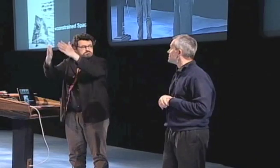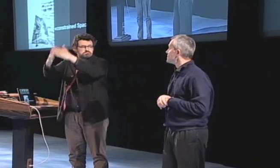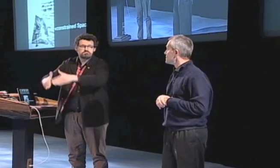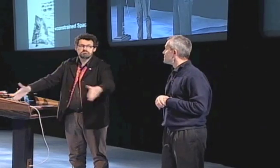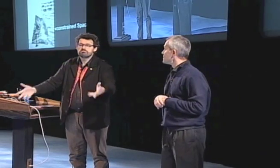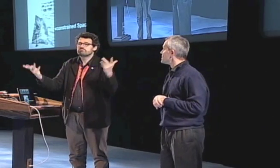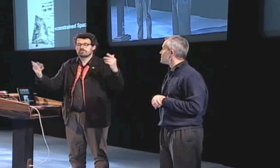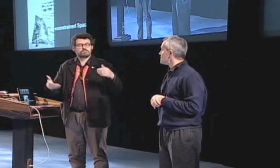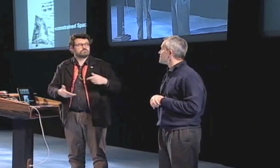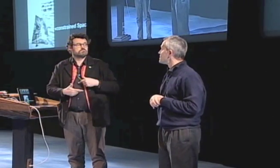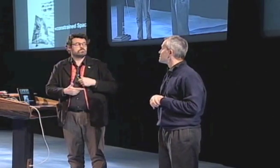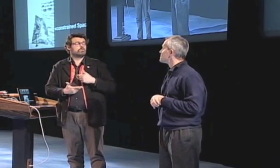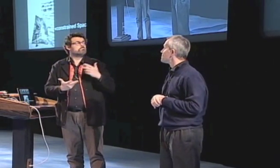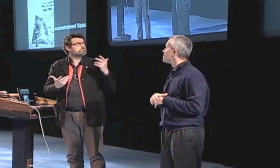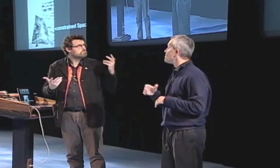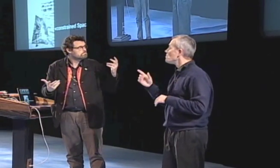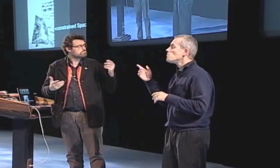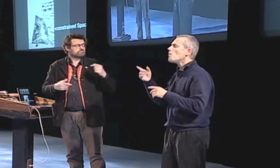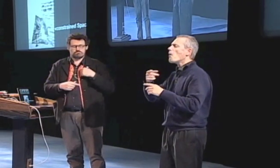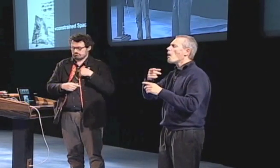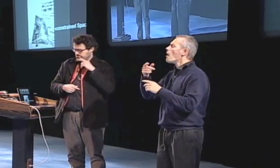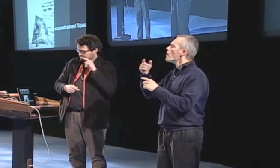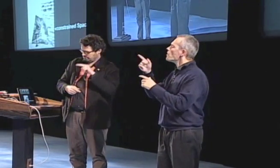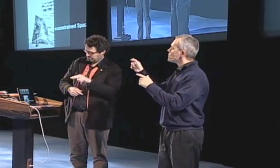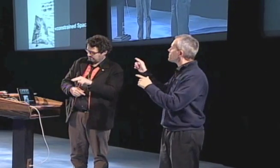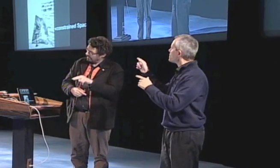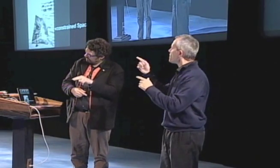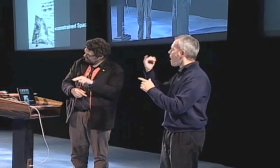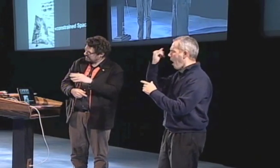triangular shape. was split into thirds.